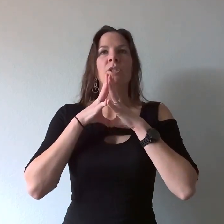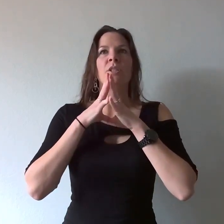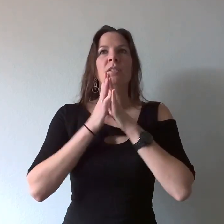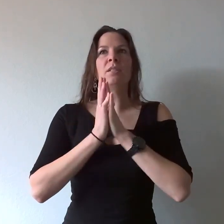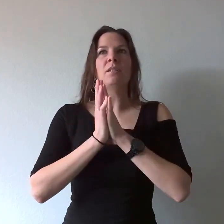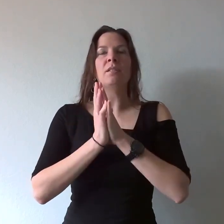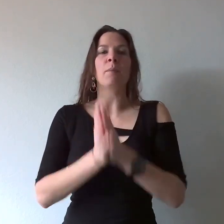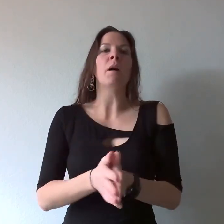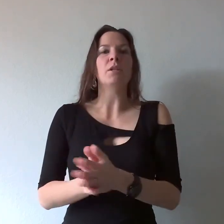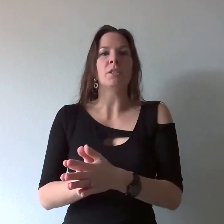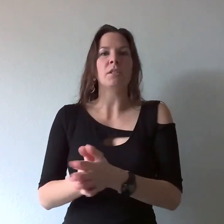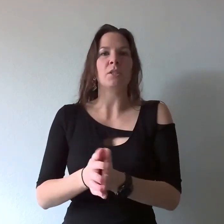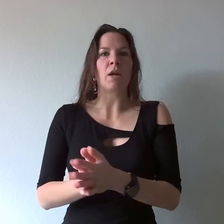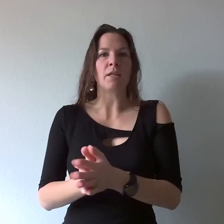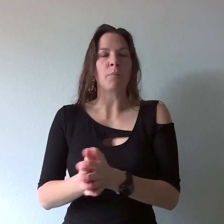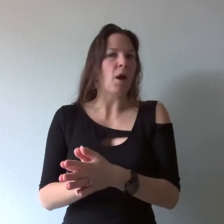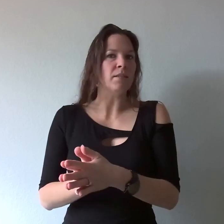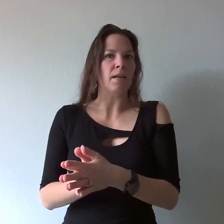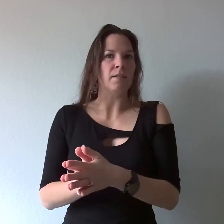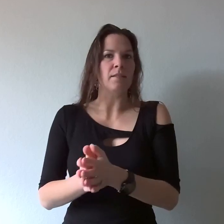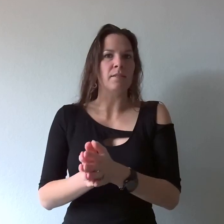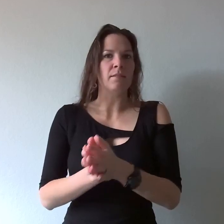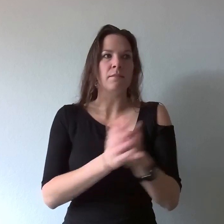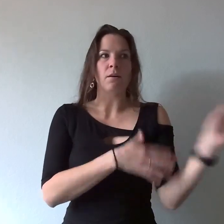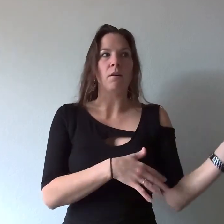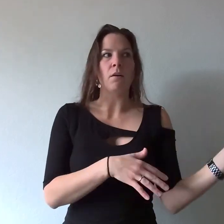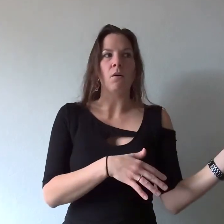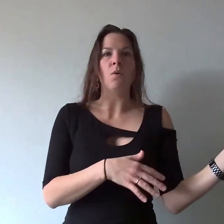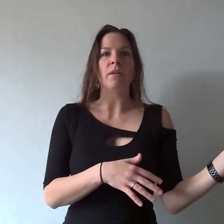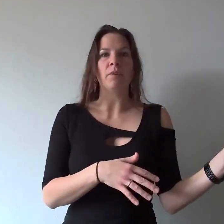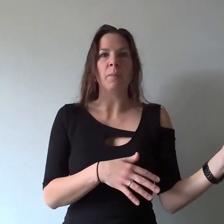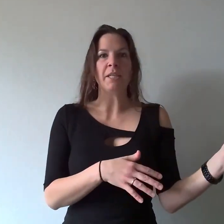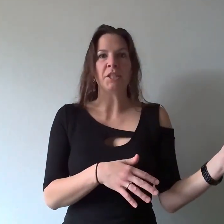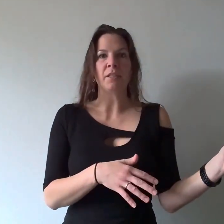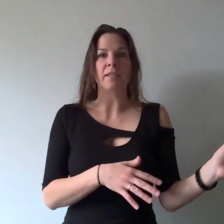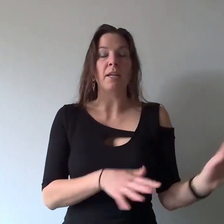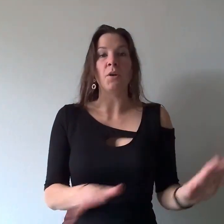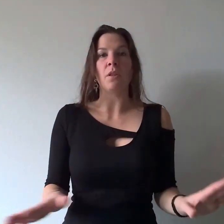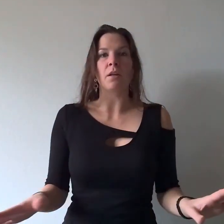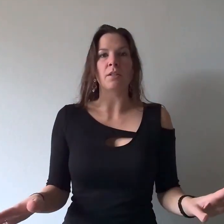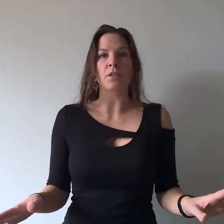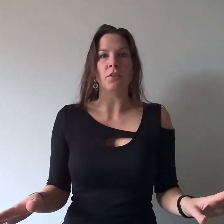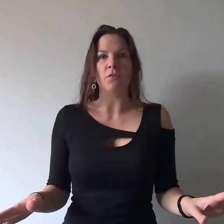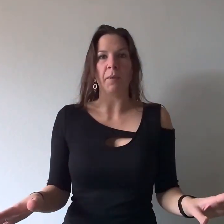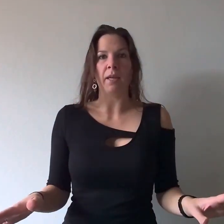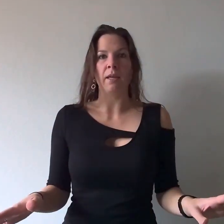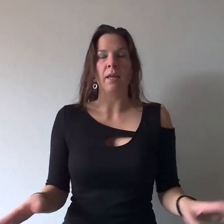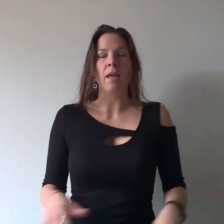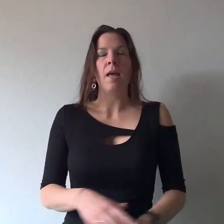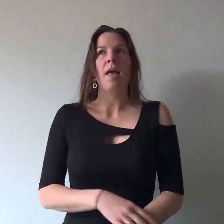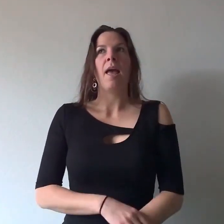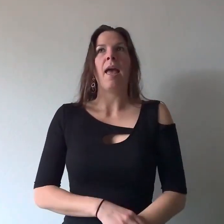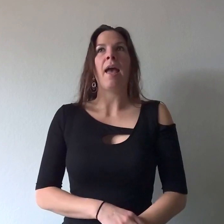just subconsciously trying to process old information that no longer served me and